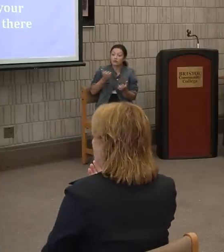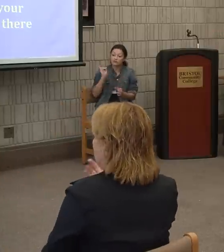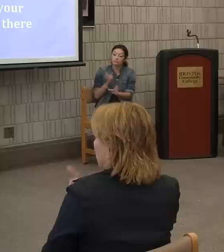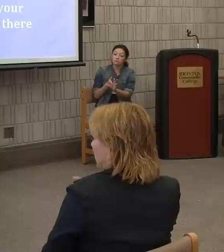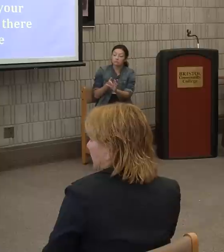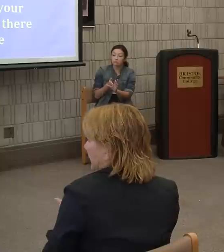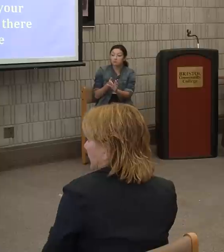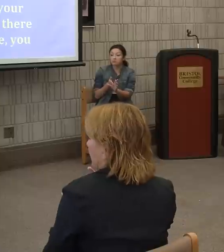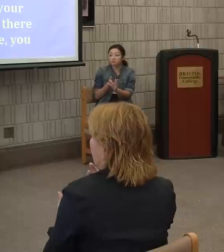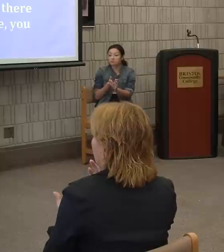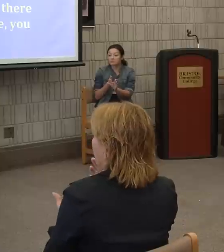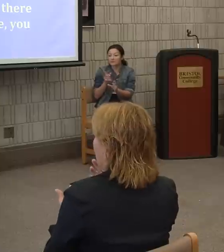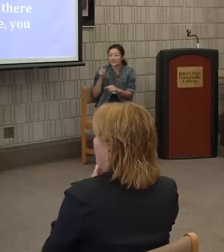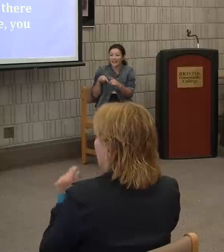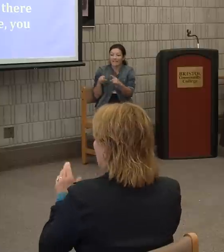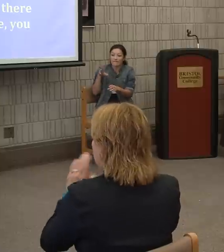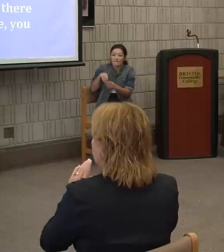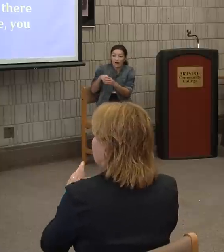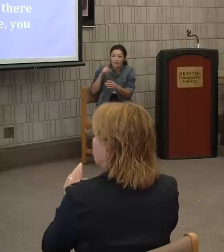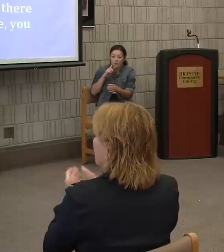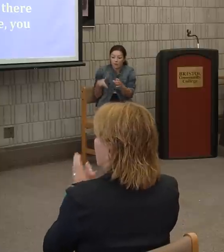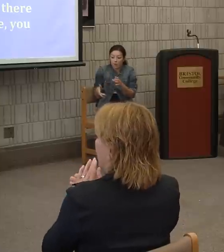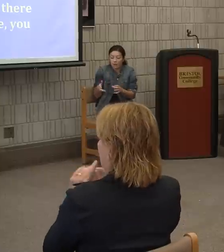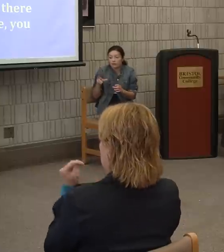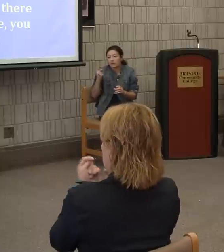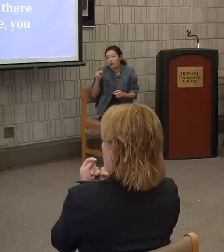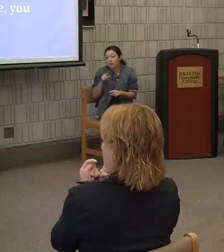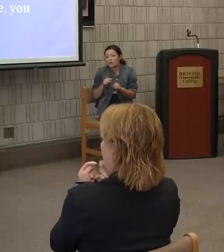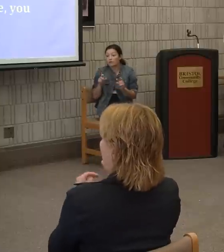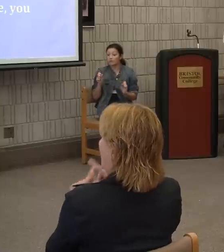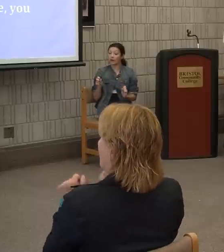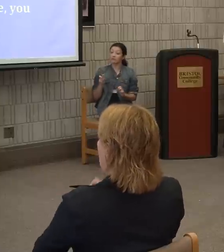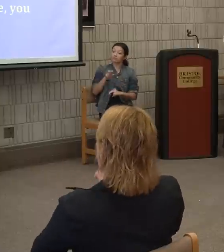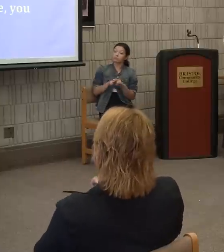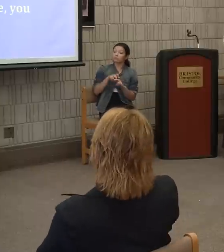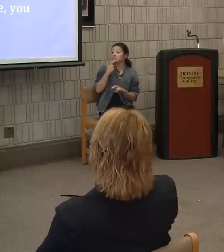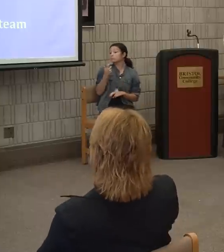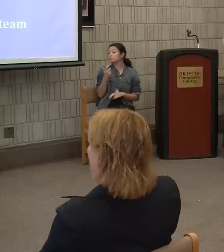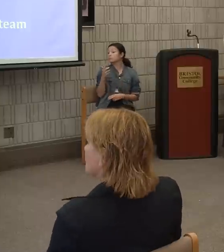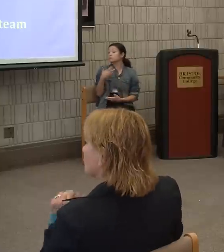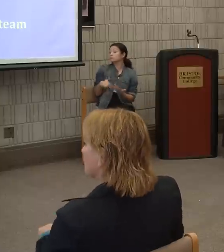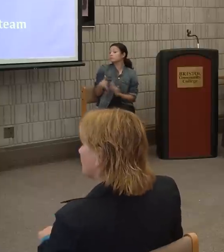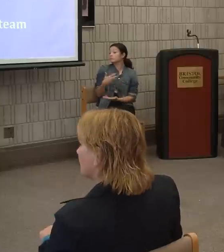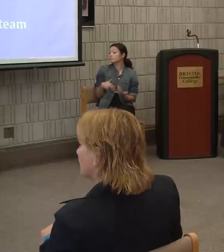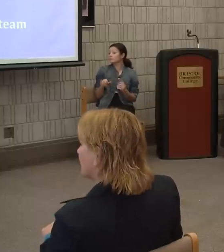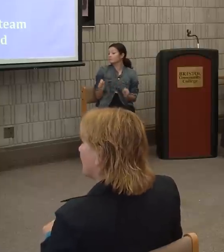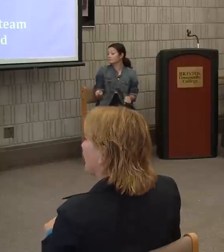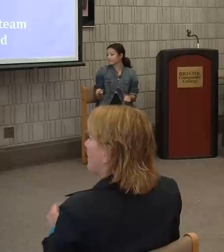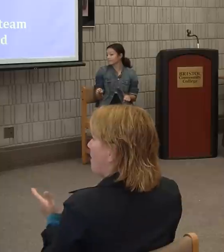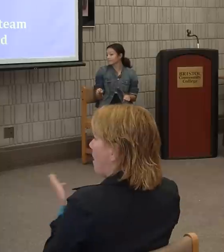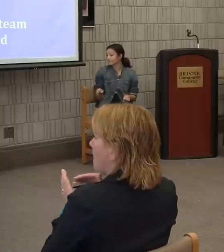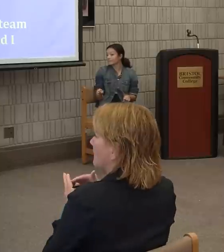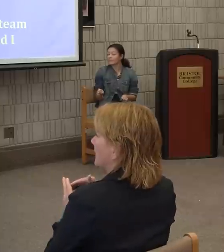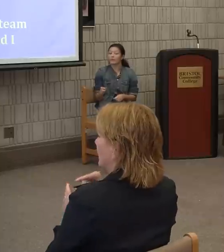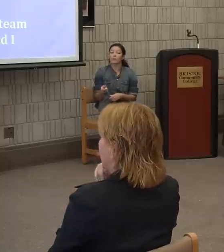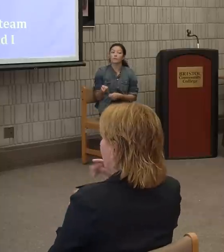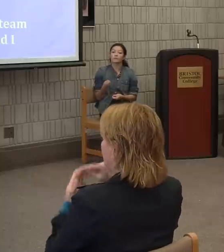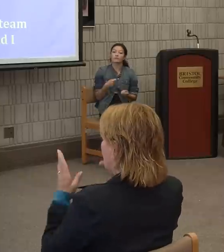maybe you can't participate and have a team, but you can observe. And I see instead often what happens with hearing students is